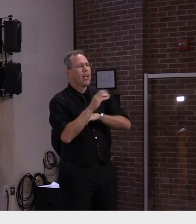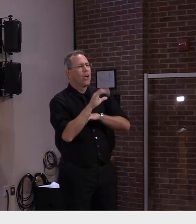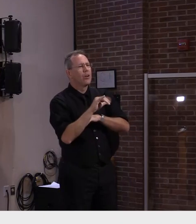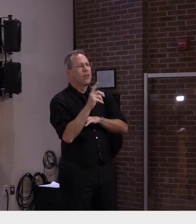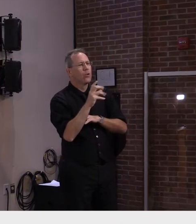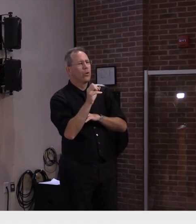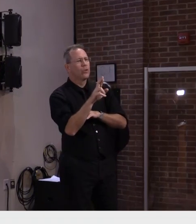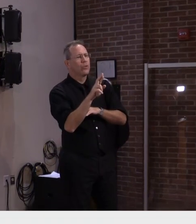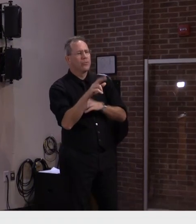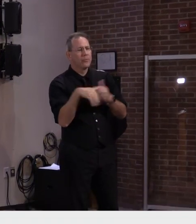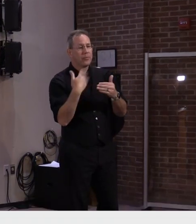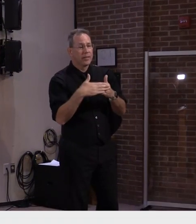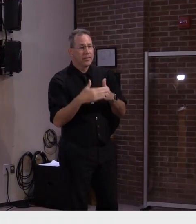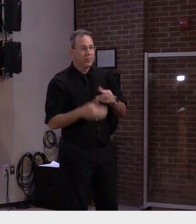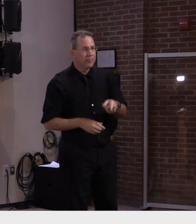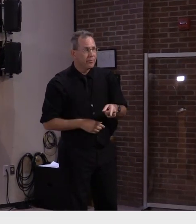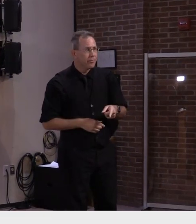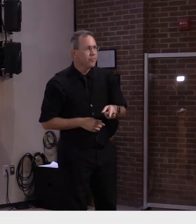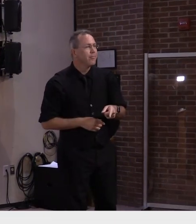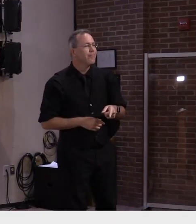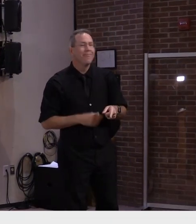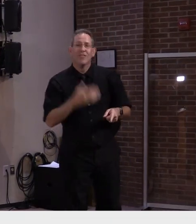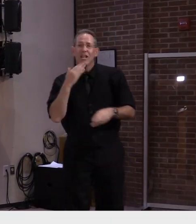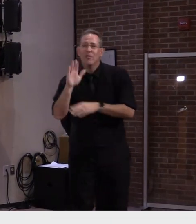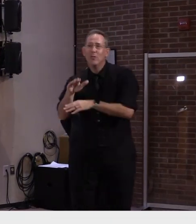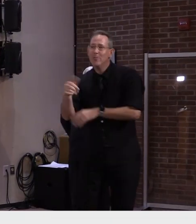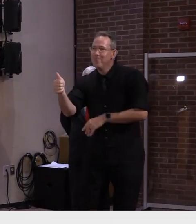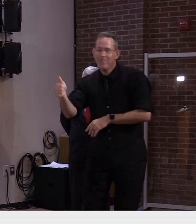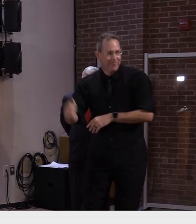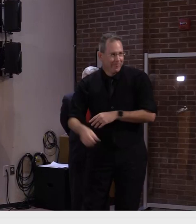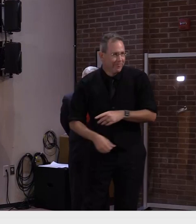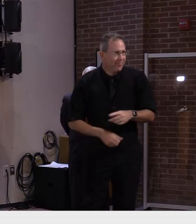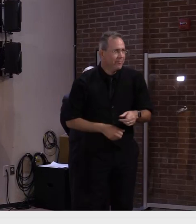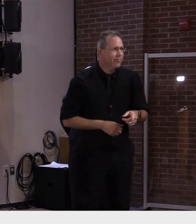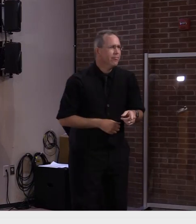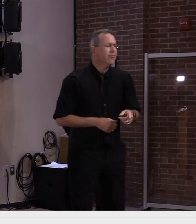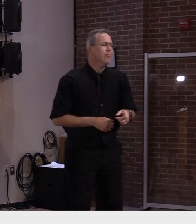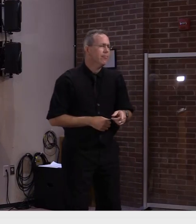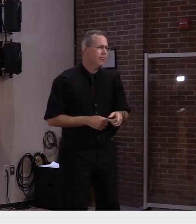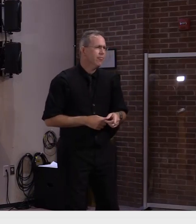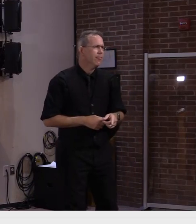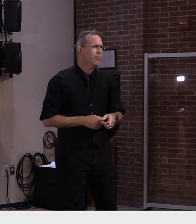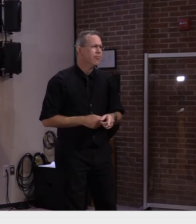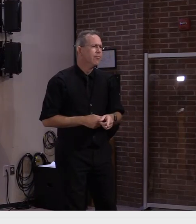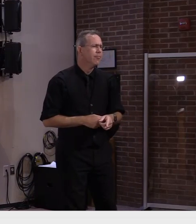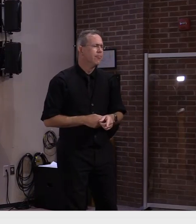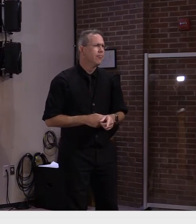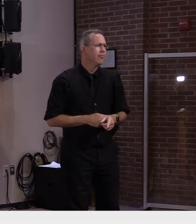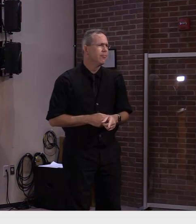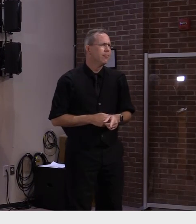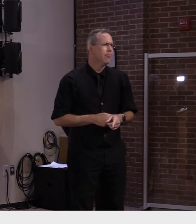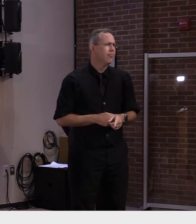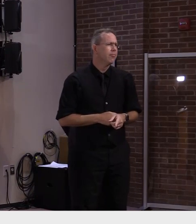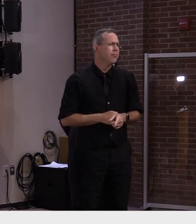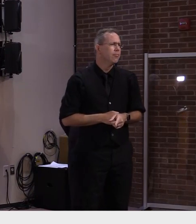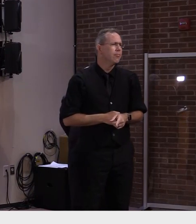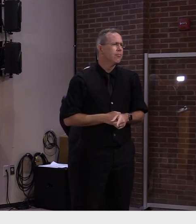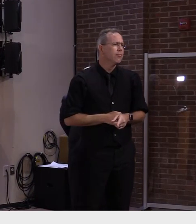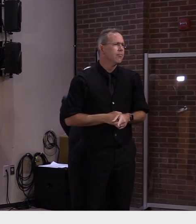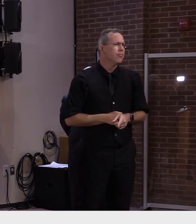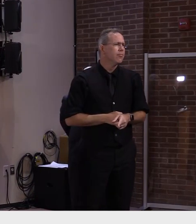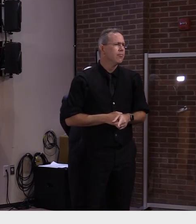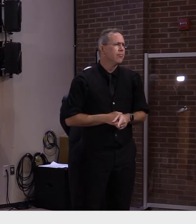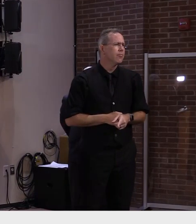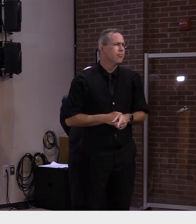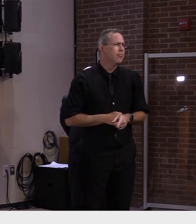Good afternoon, Governor. I'm curious, the people that are reaching out to get tested, when they show up to a testing site,